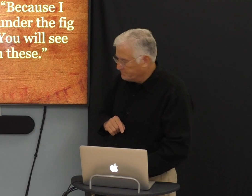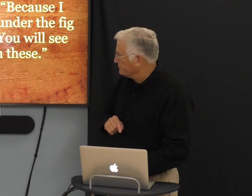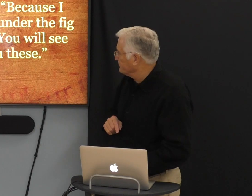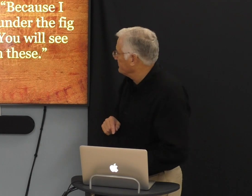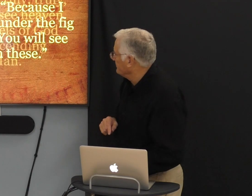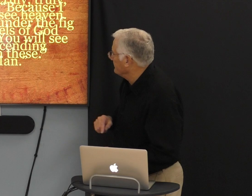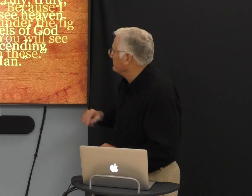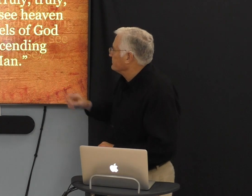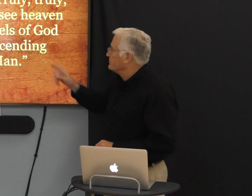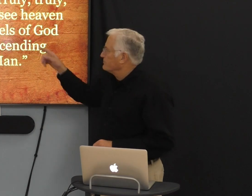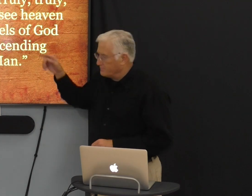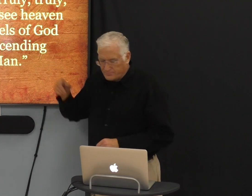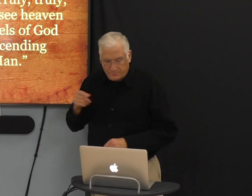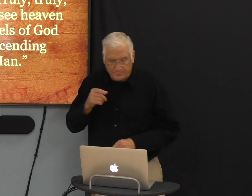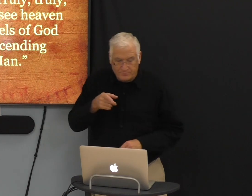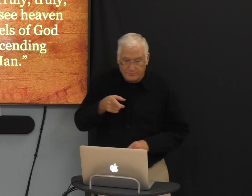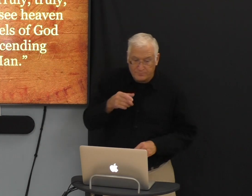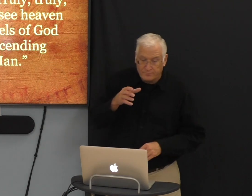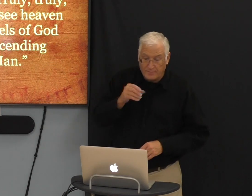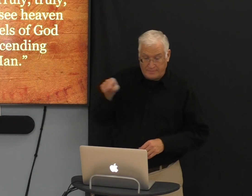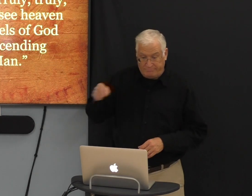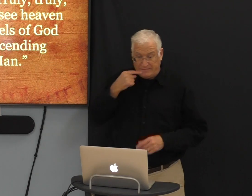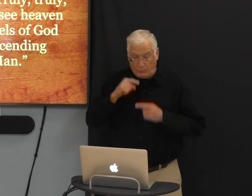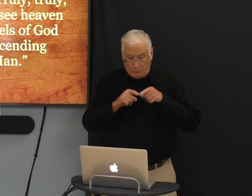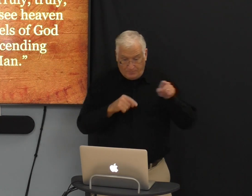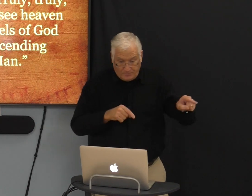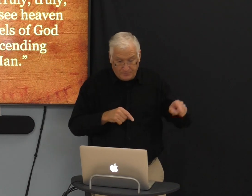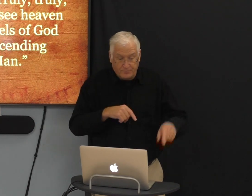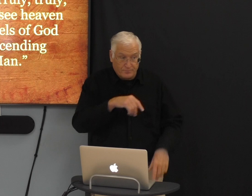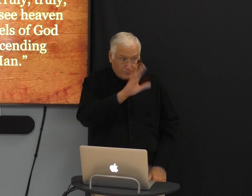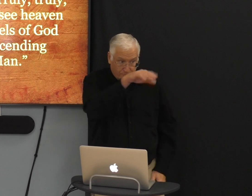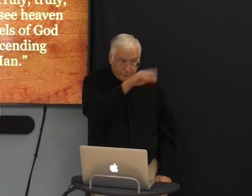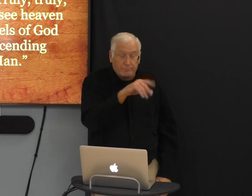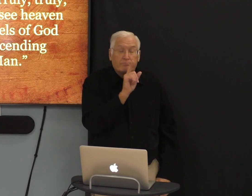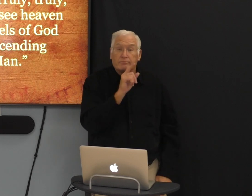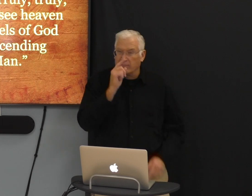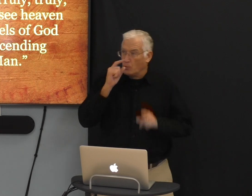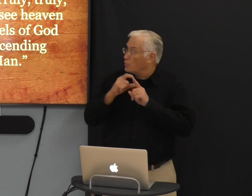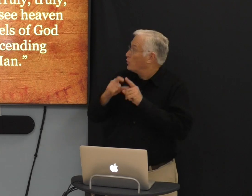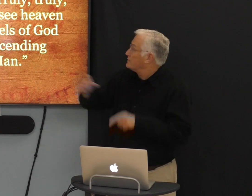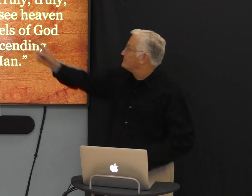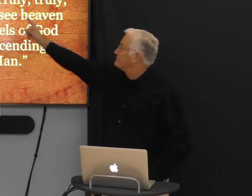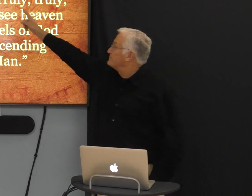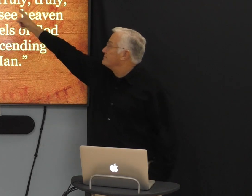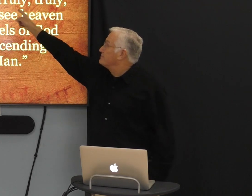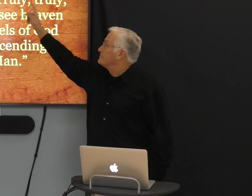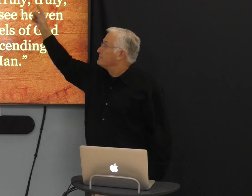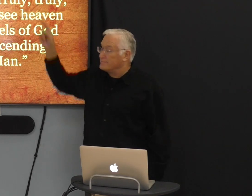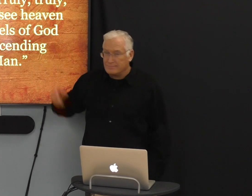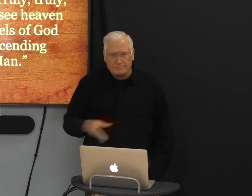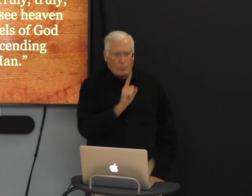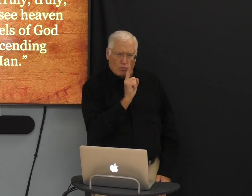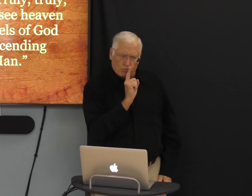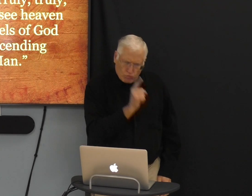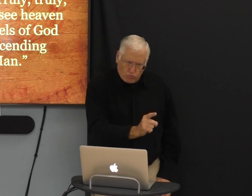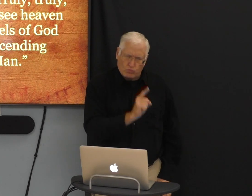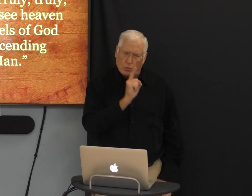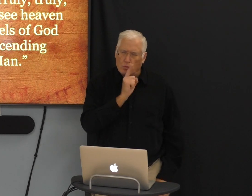In verse 51. And he said to him, truly, the word truly, truly,